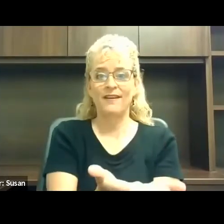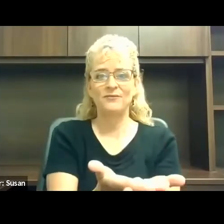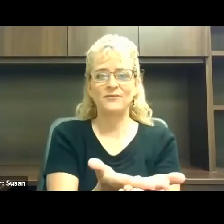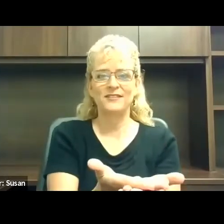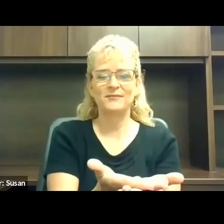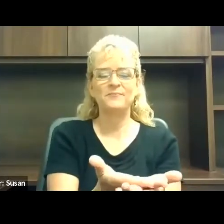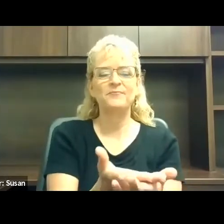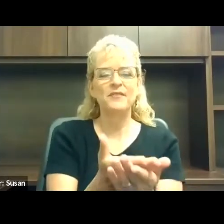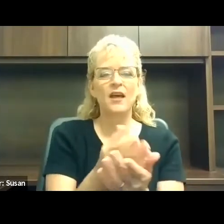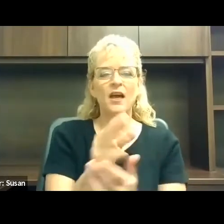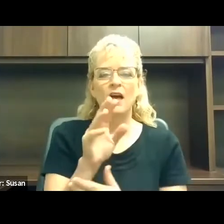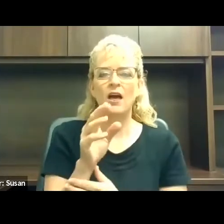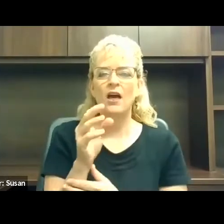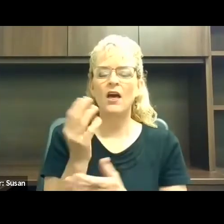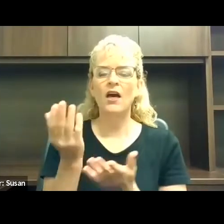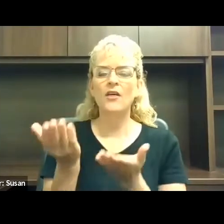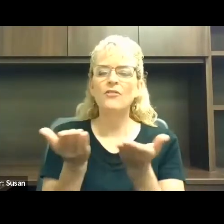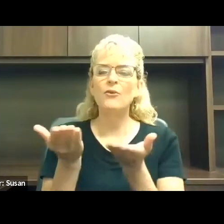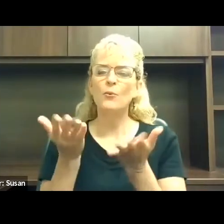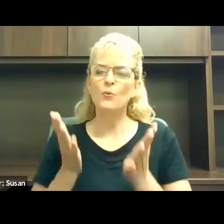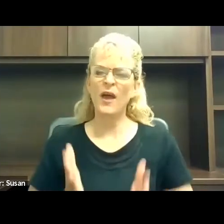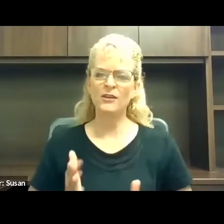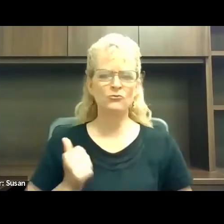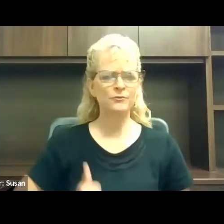the waitress refused to service.